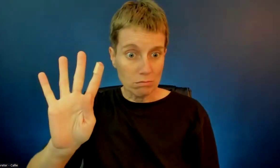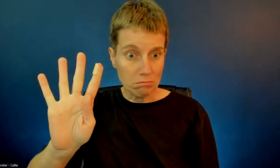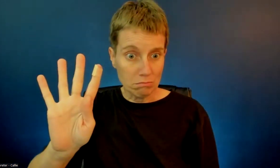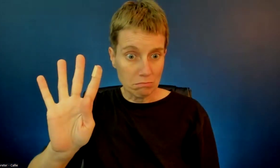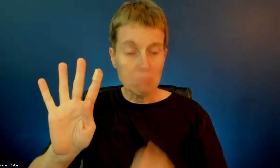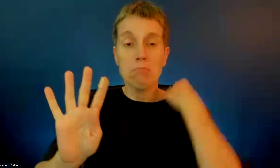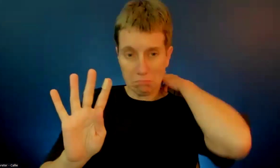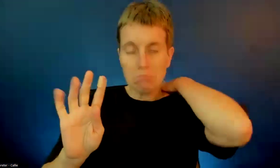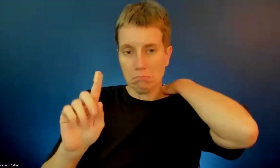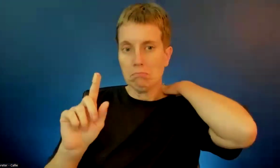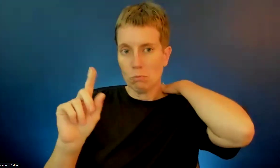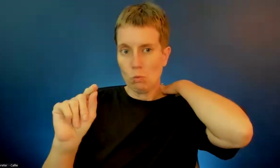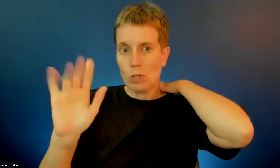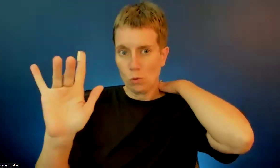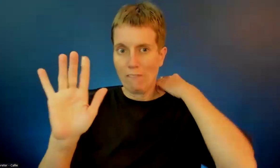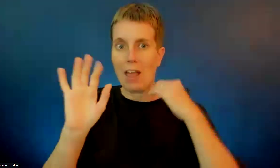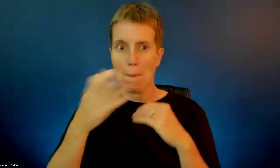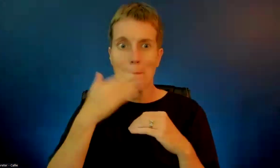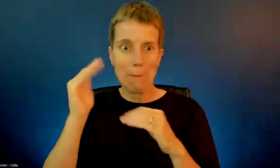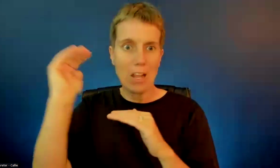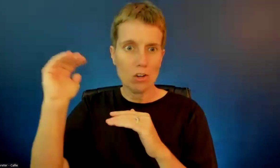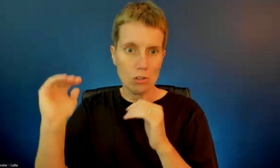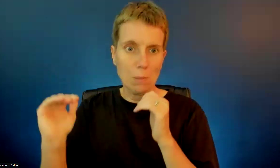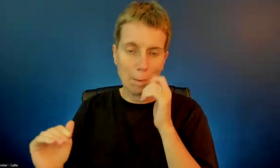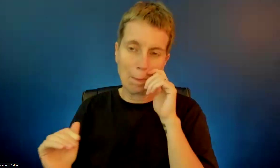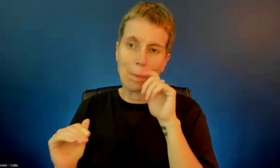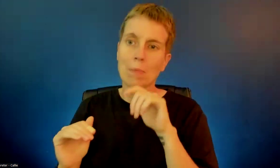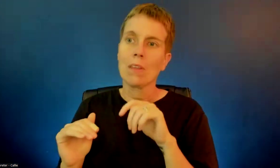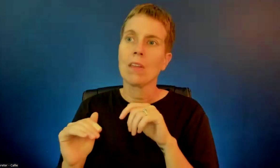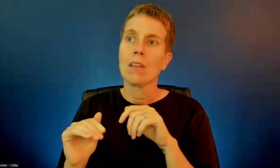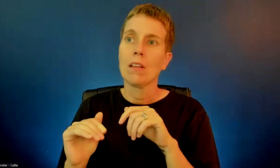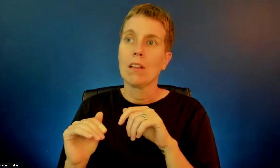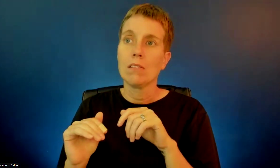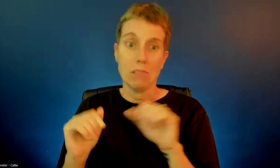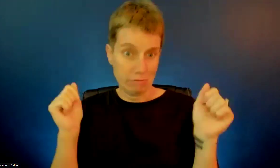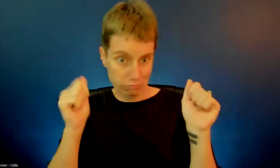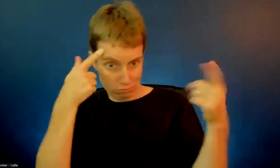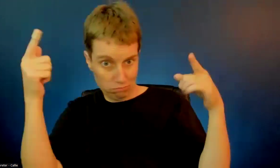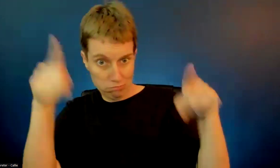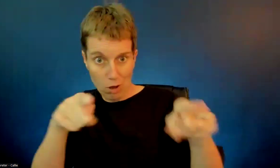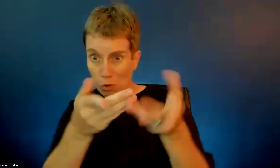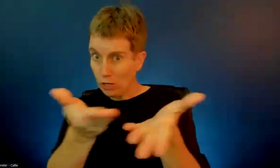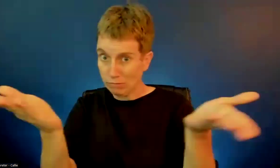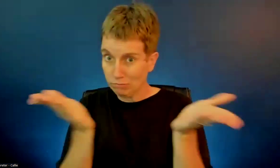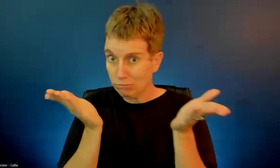yearly schedule based on that, if that's what the group would like.